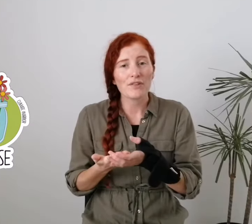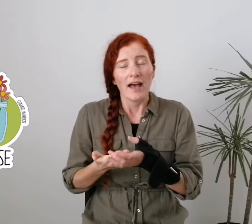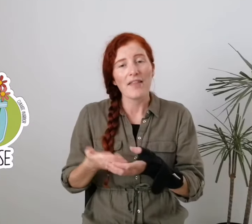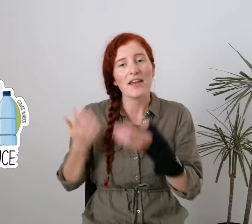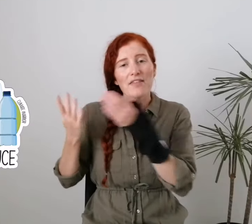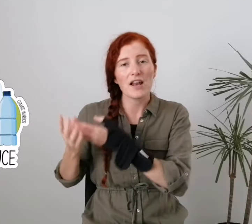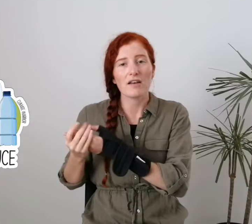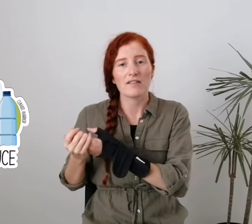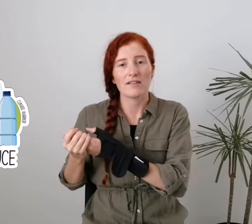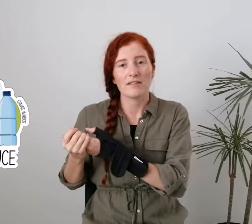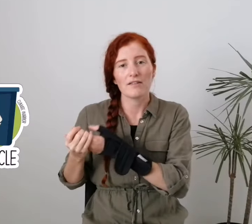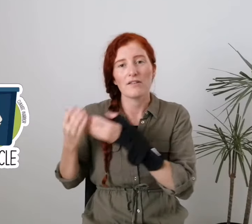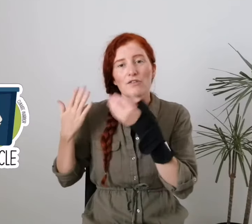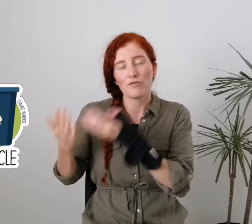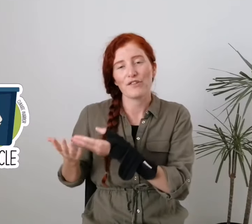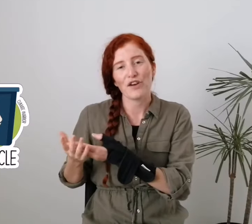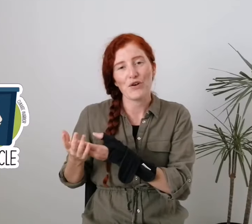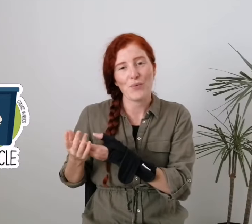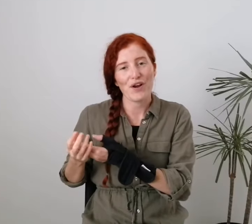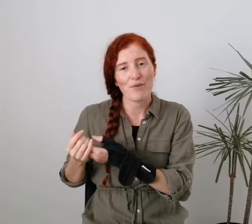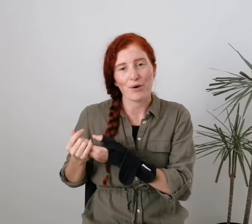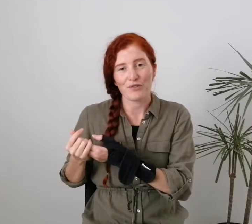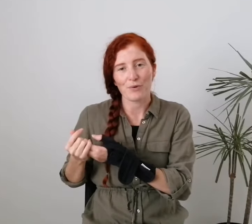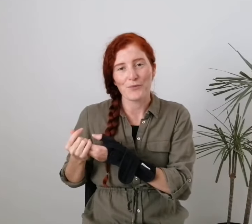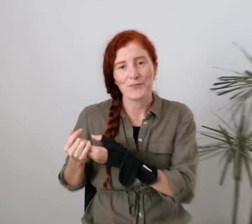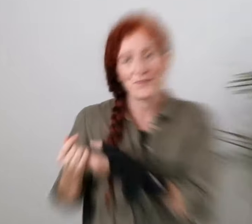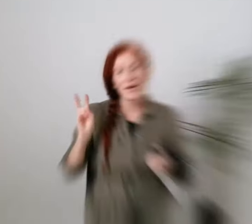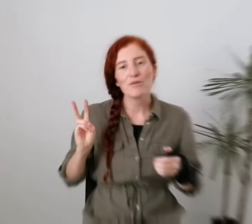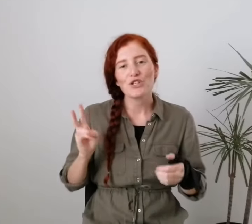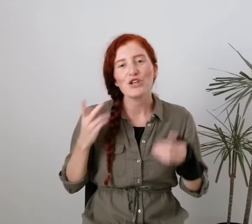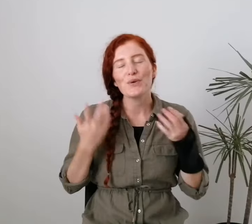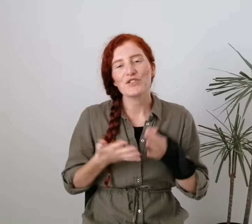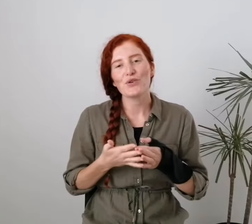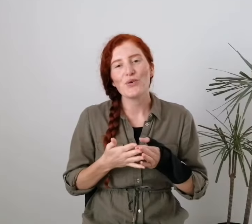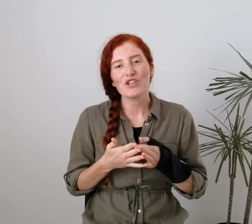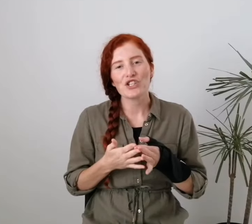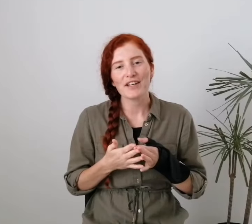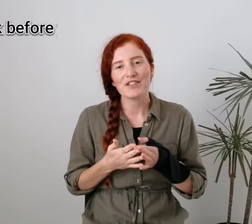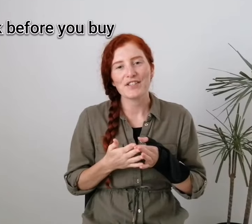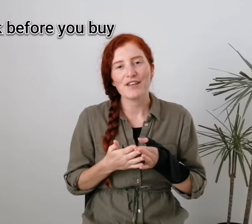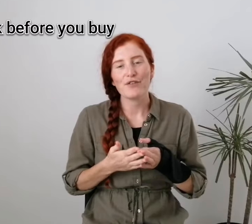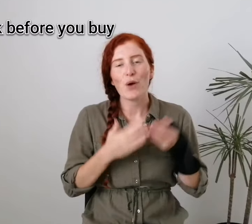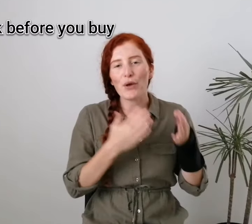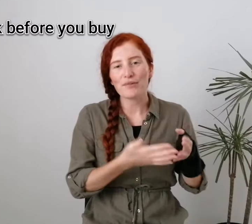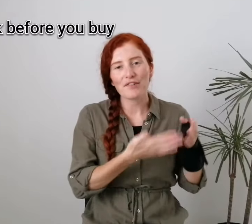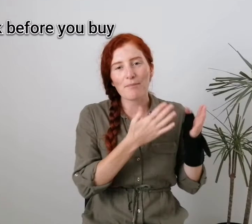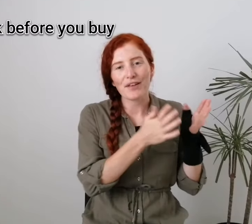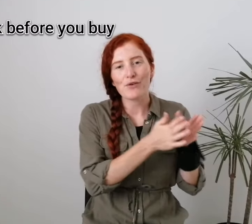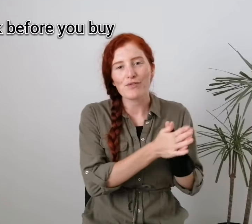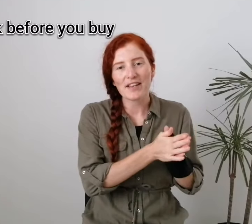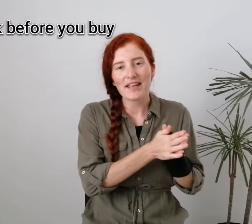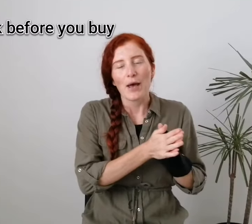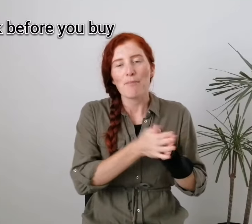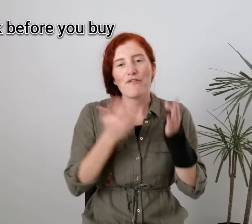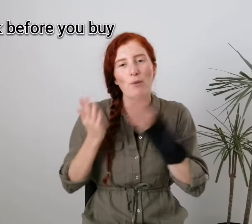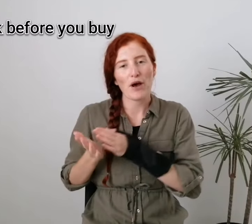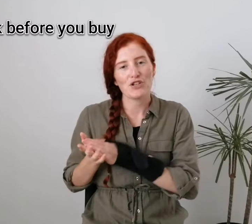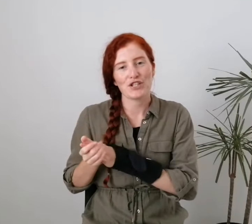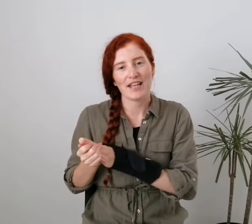and then in the last instance to recycle wherever possible. Number two is to always check to see if you own something already before purchasing